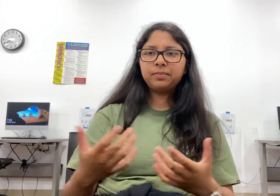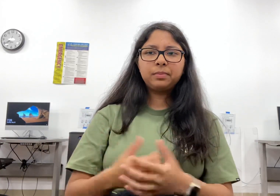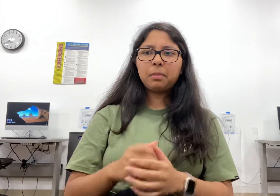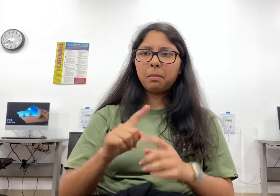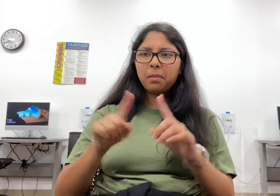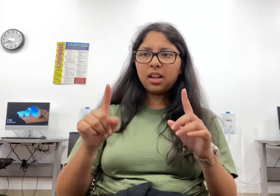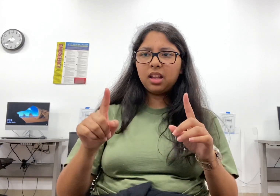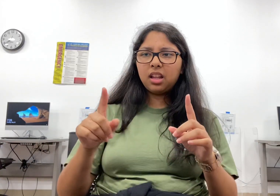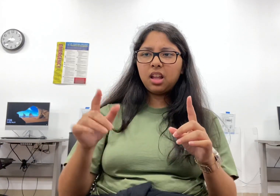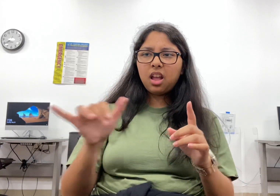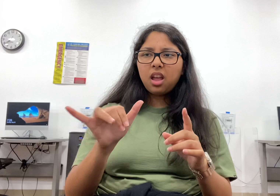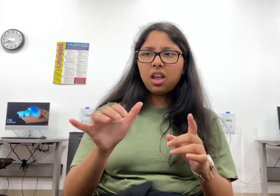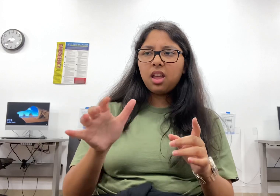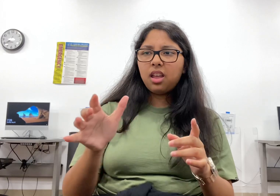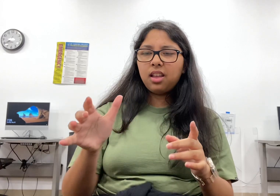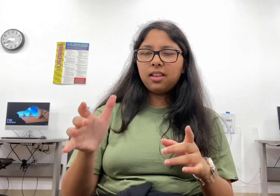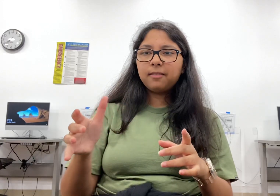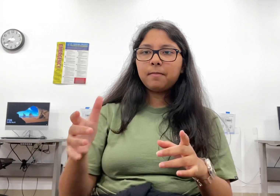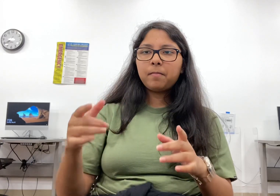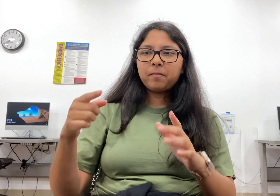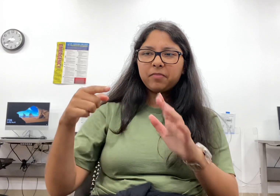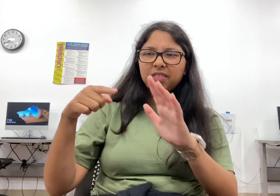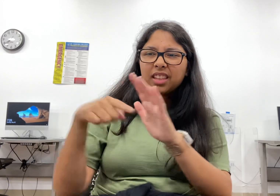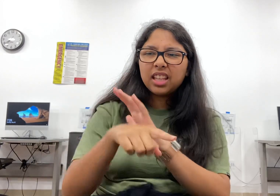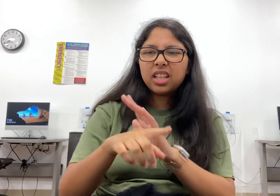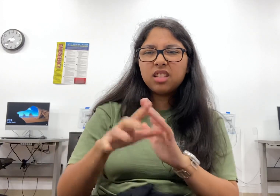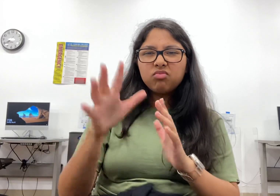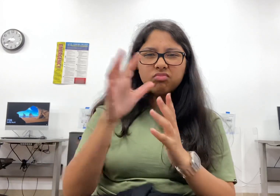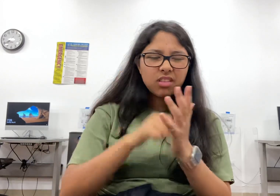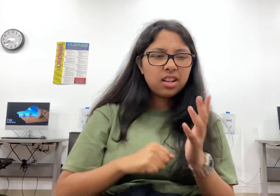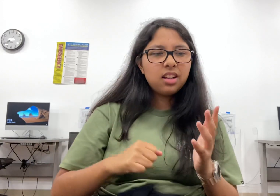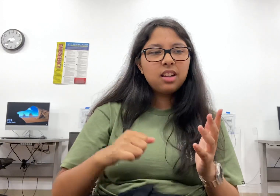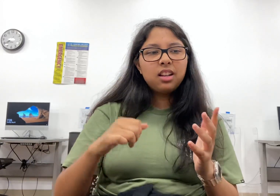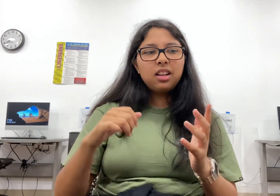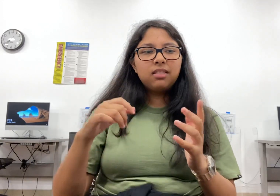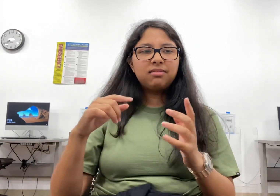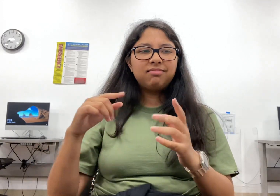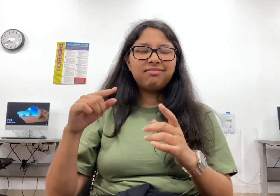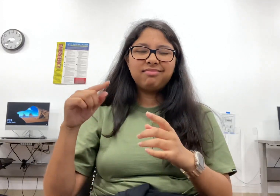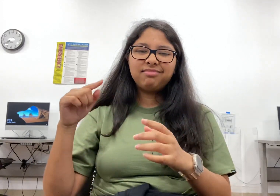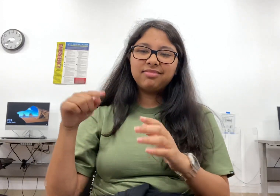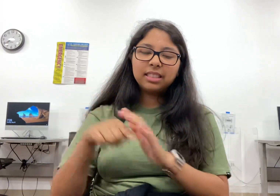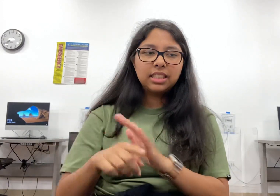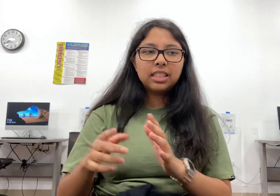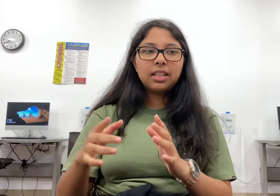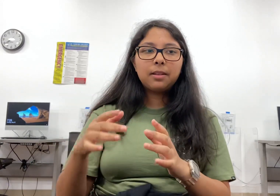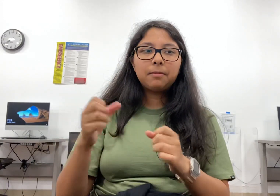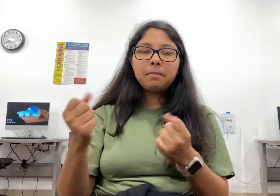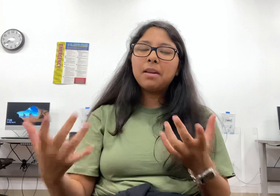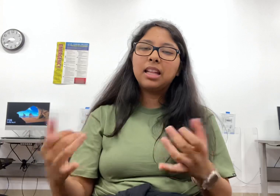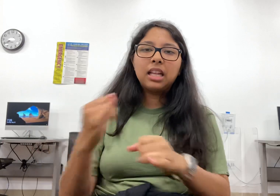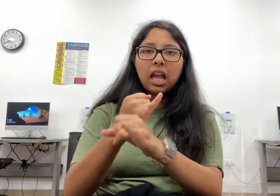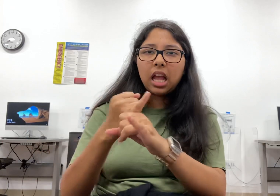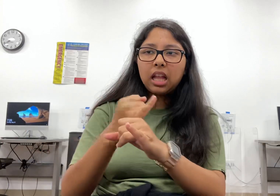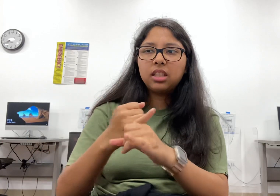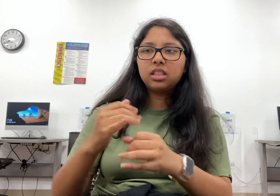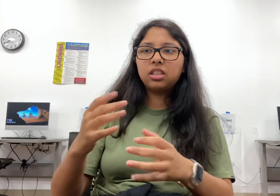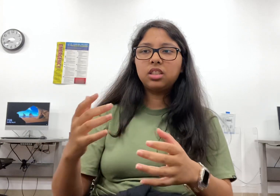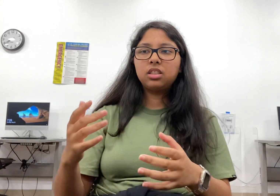slaughtered the Catalina native islanders. Many who survived this brutal onslaught contracted